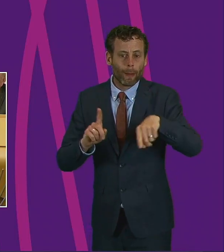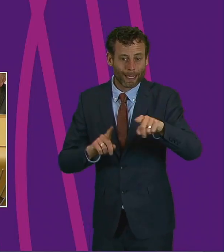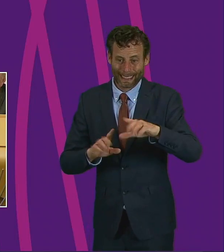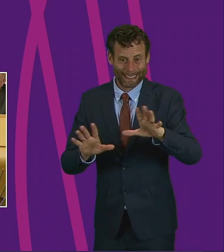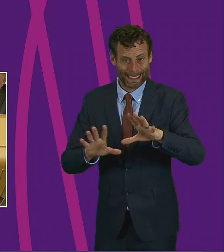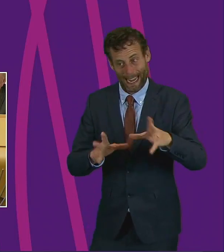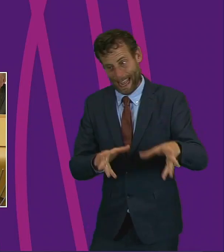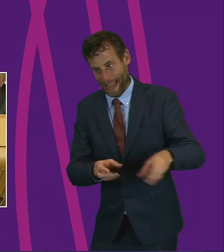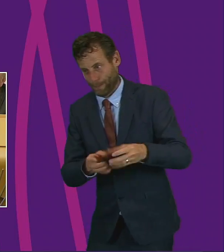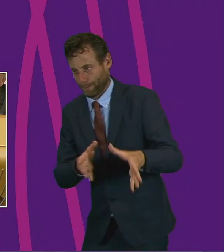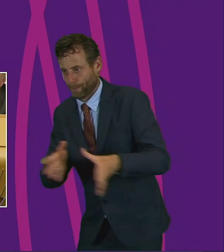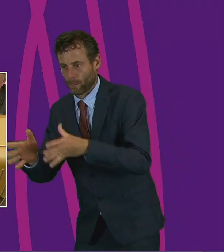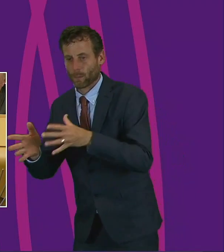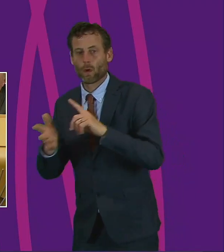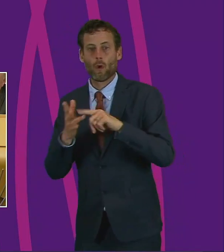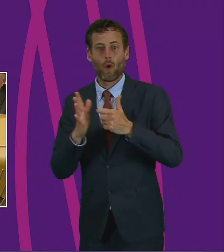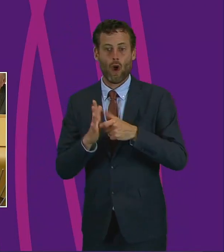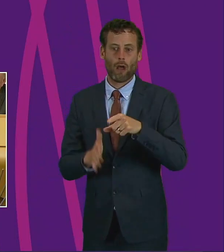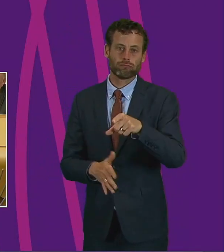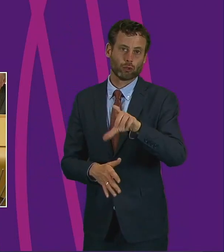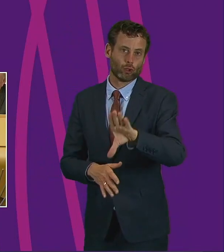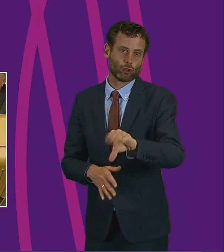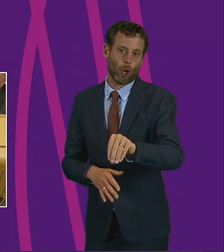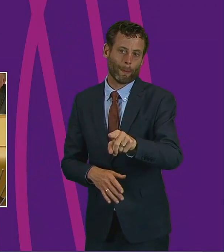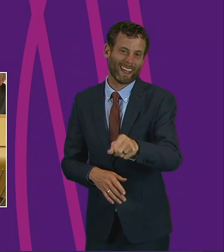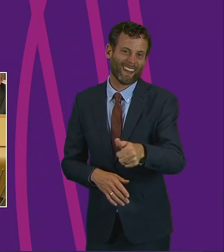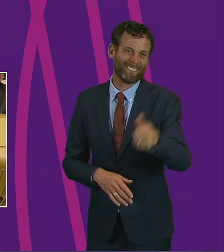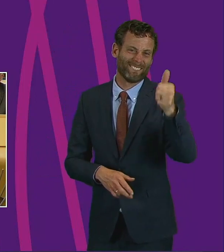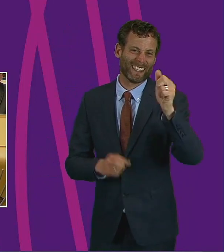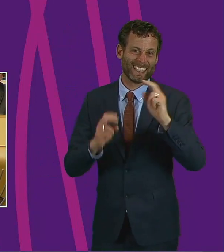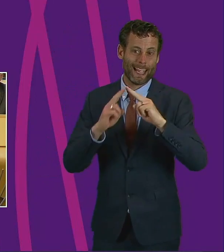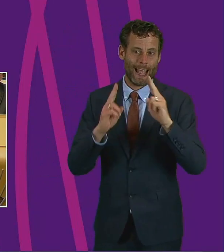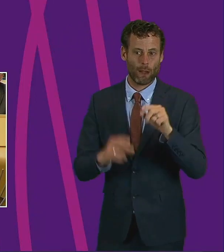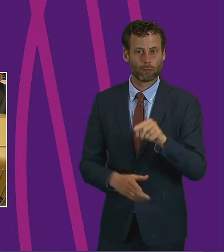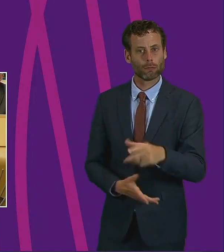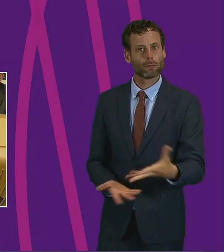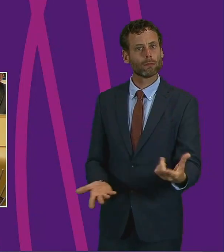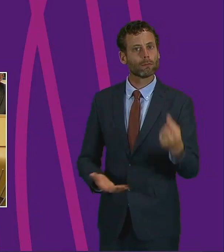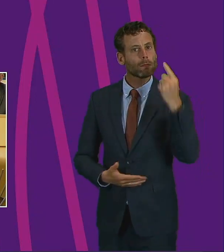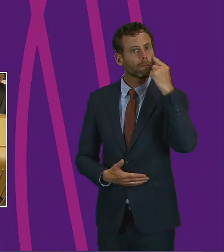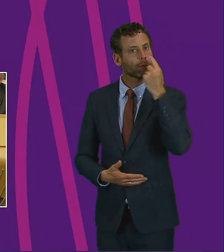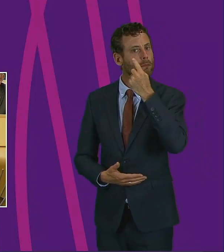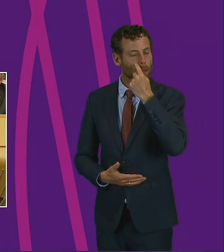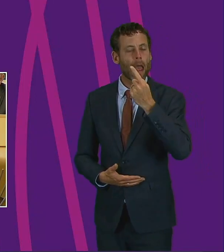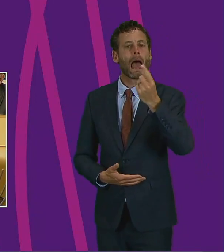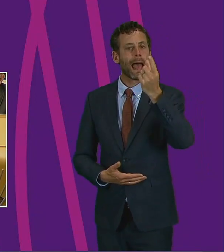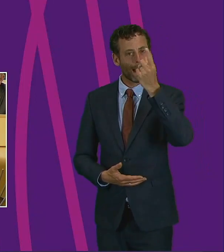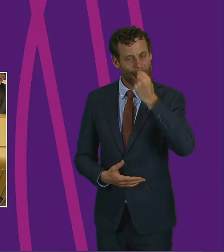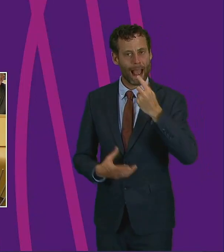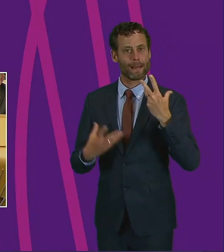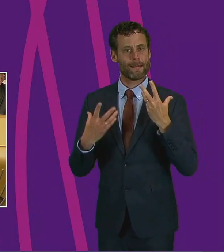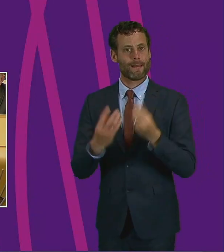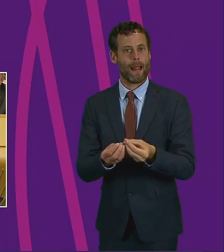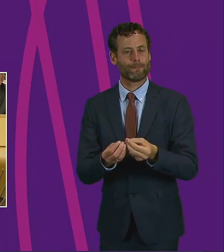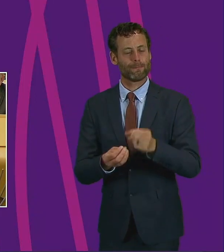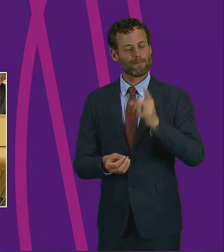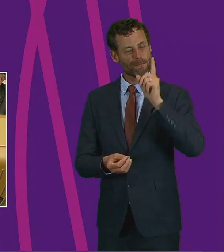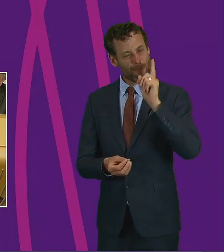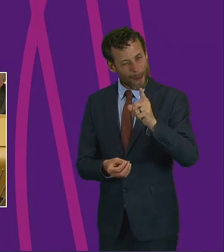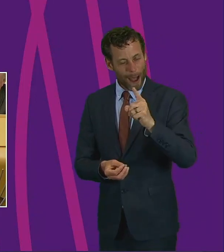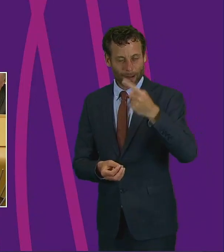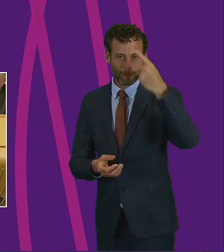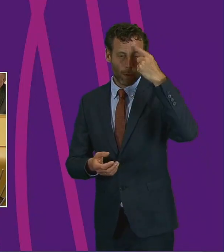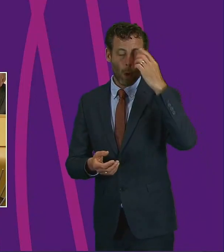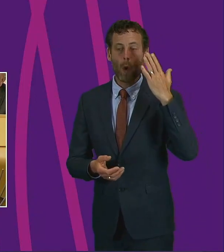shows what can be done. But there's a real risk that more people will be swept into homelessness in the months ahead, as we start to